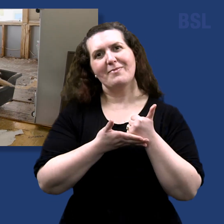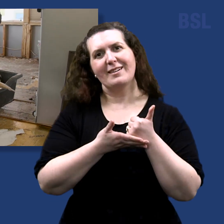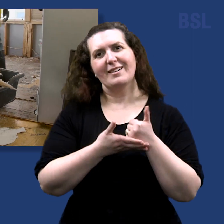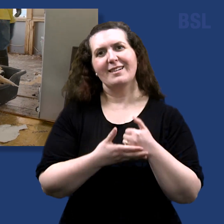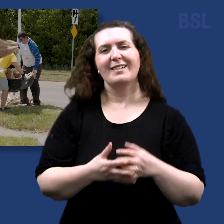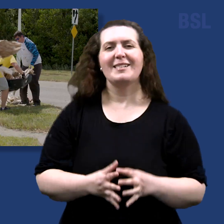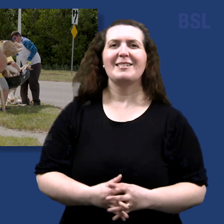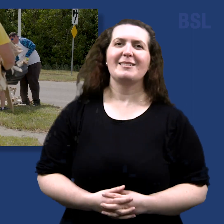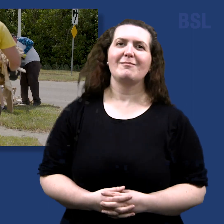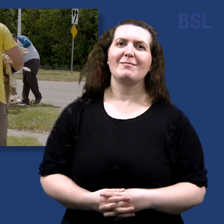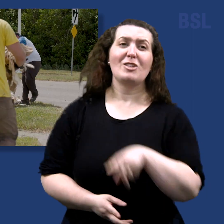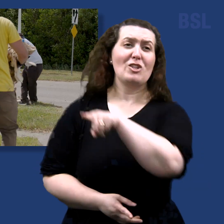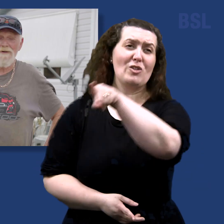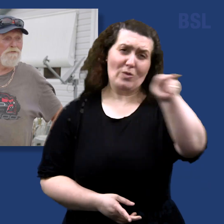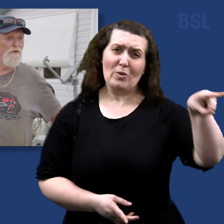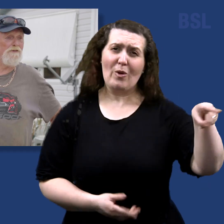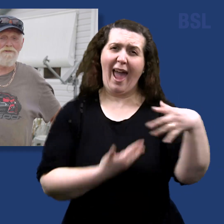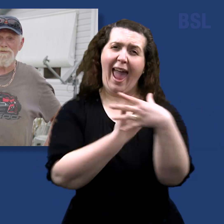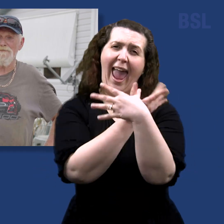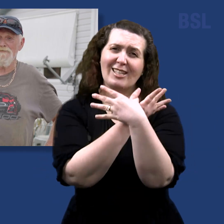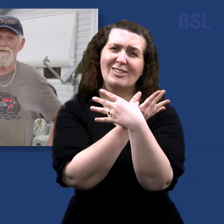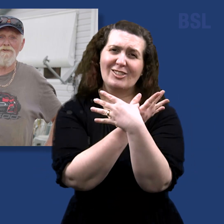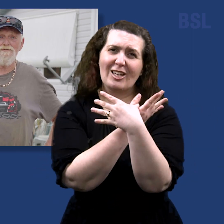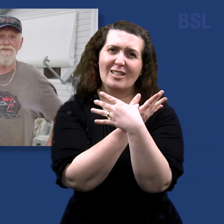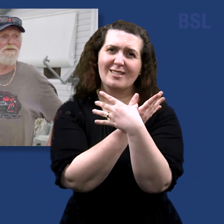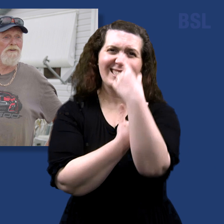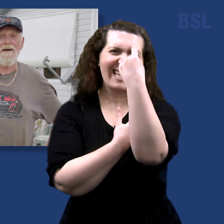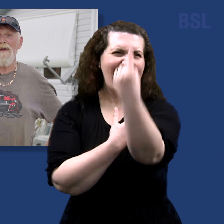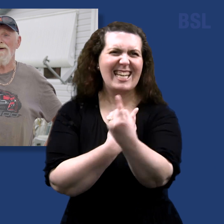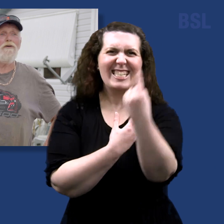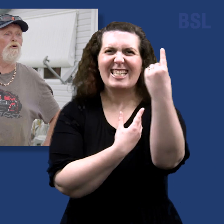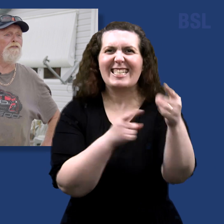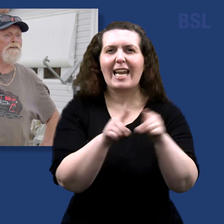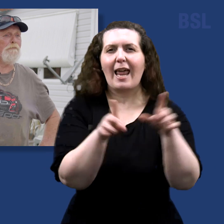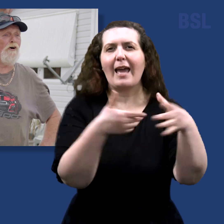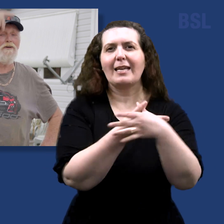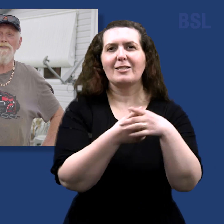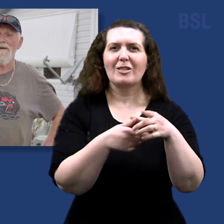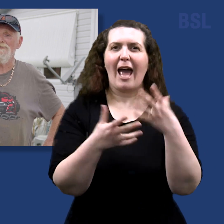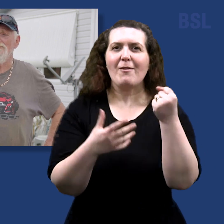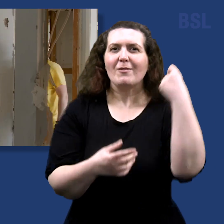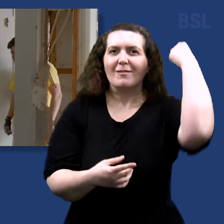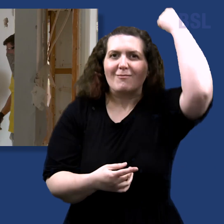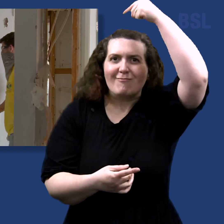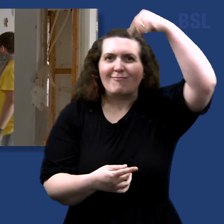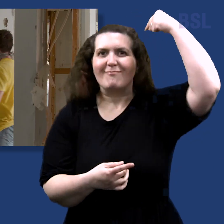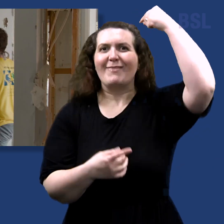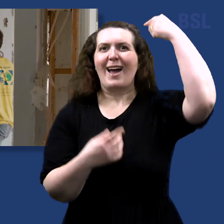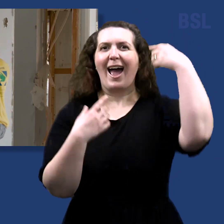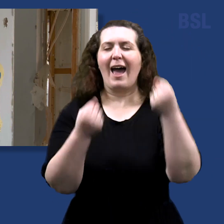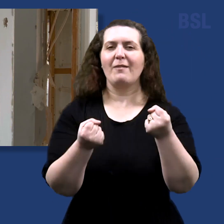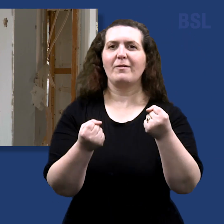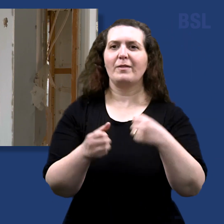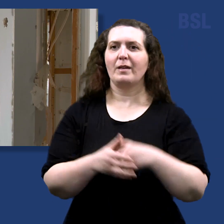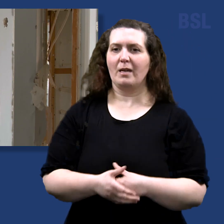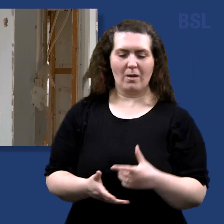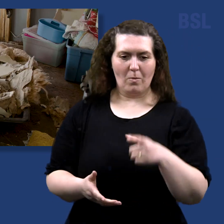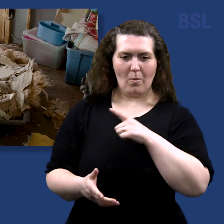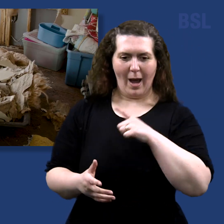You're angels to me. Every one of you. You've got a halo over the top of all your heads. You've lost your possessions and they're all on the